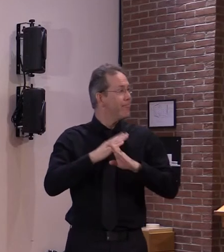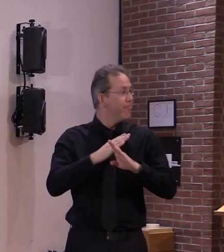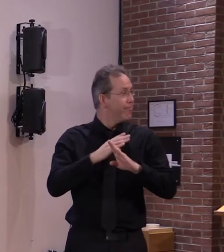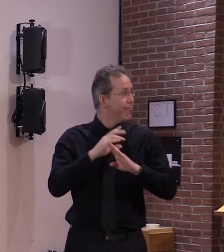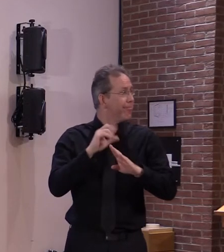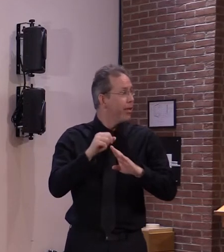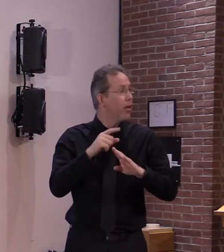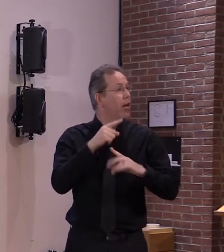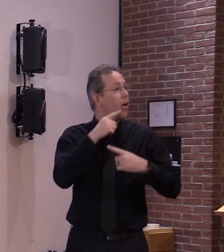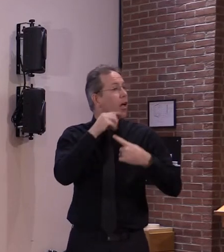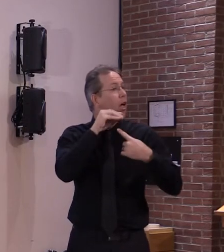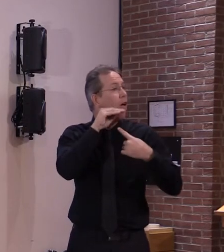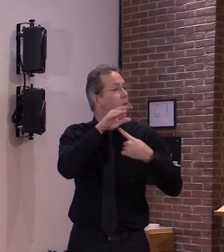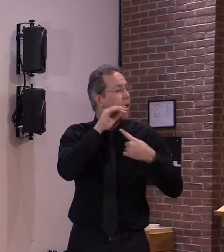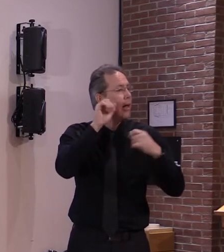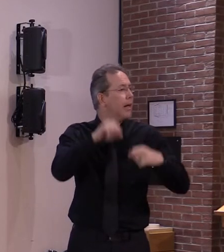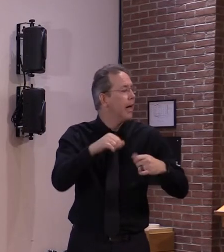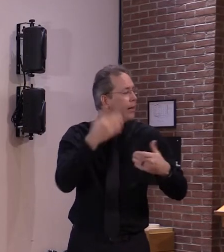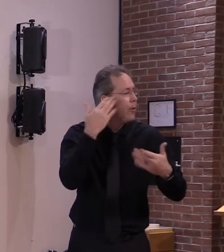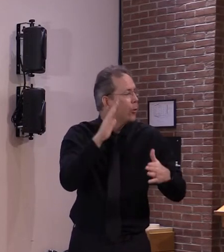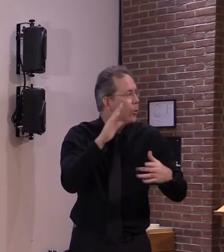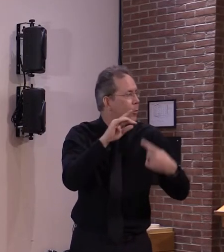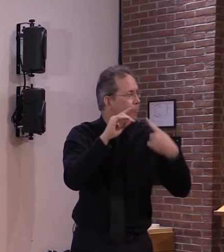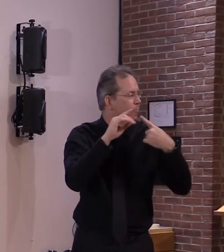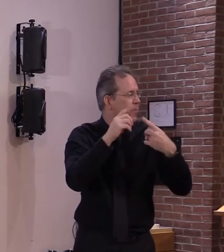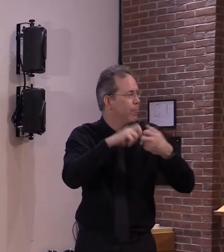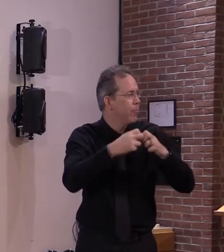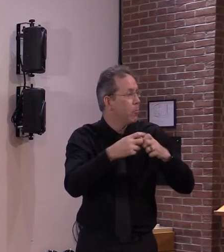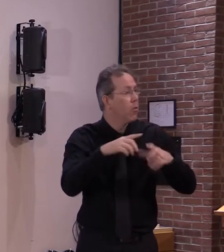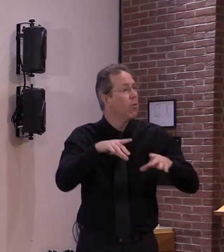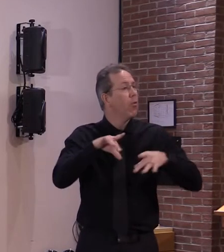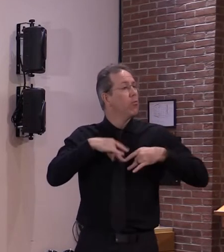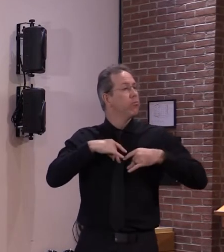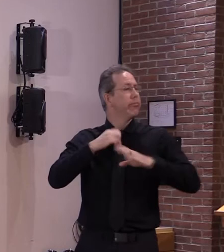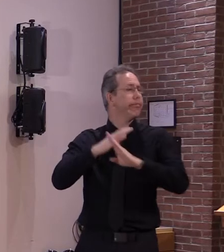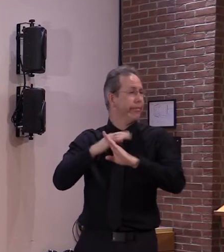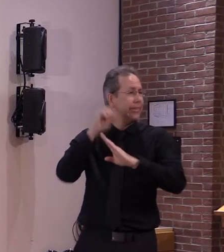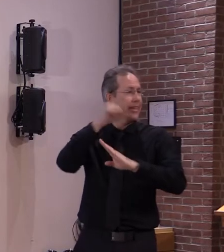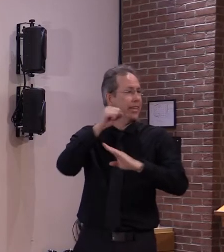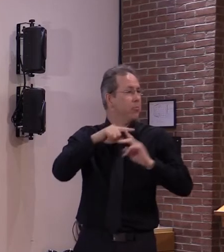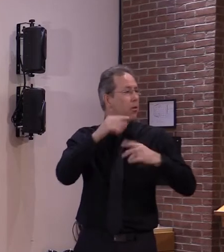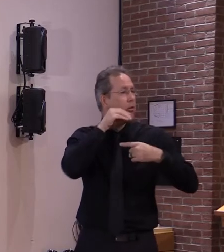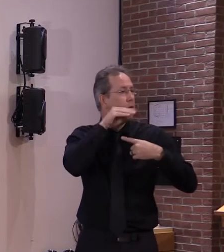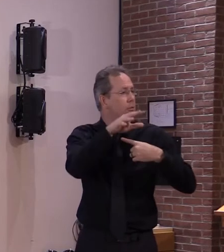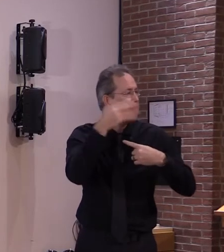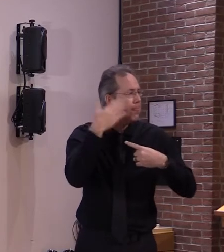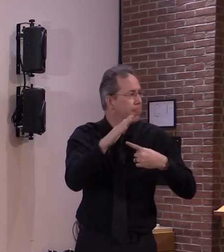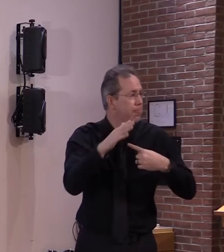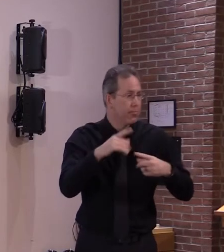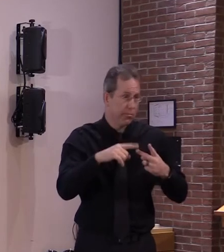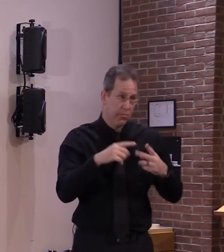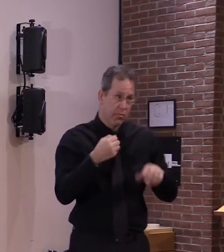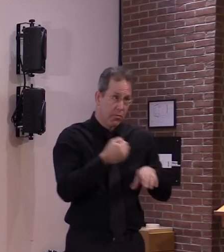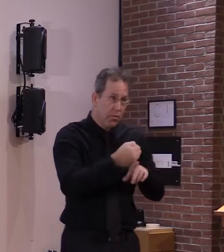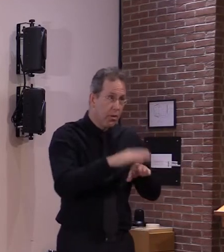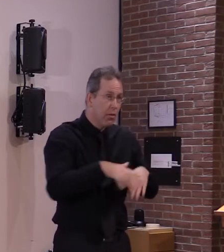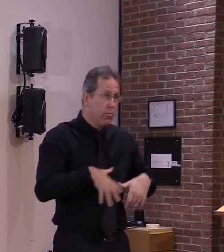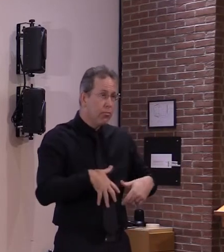a lot known about pregnant women and breastfeeding the